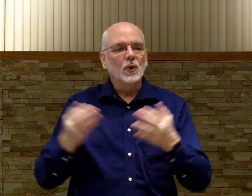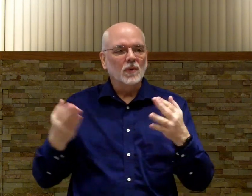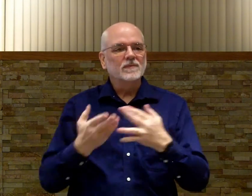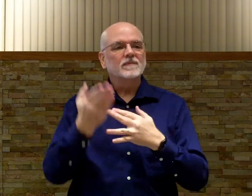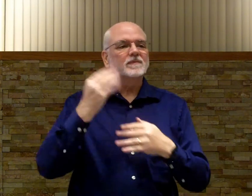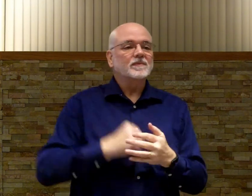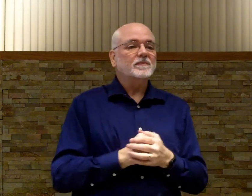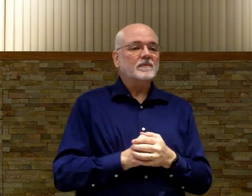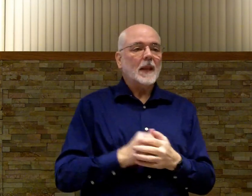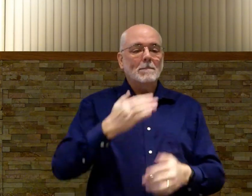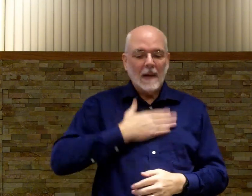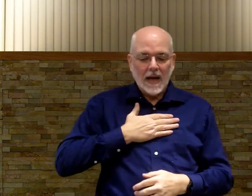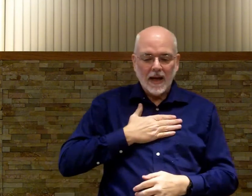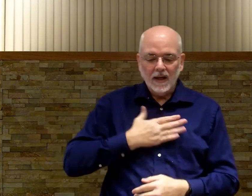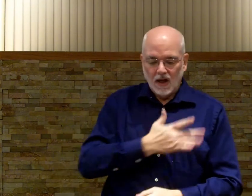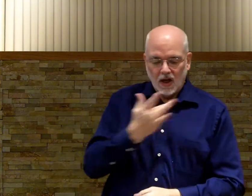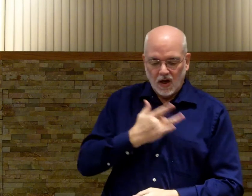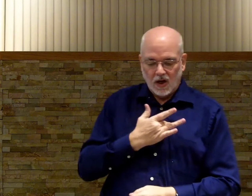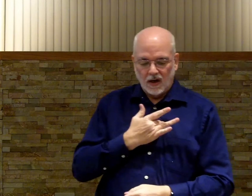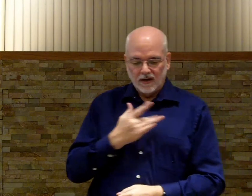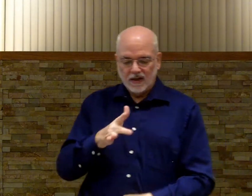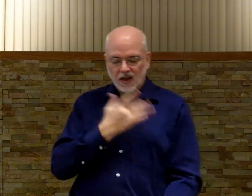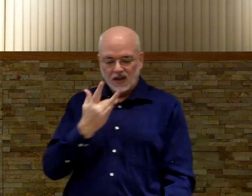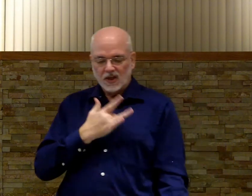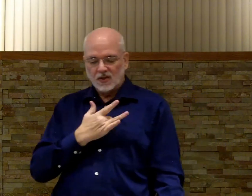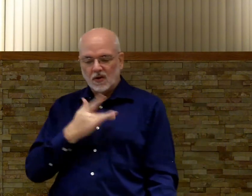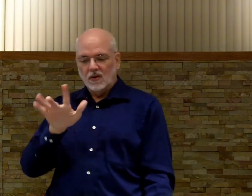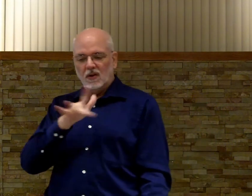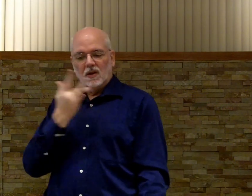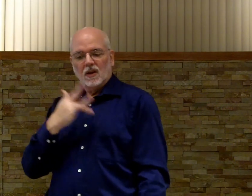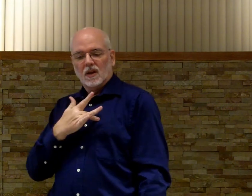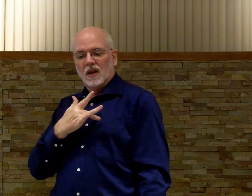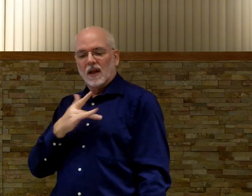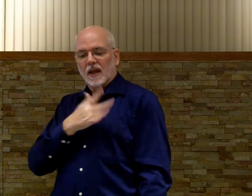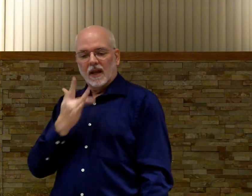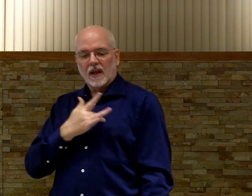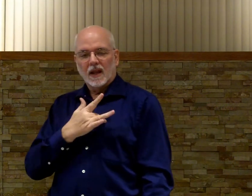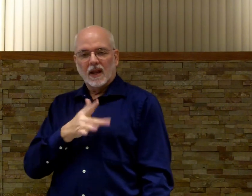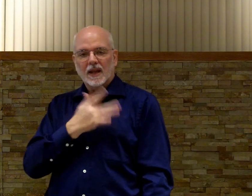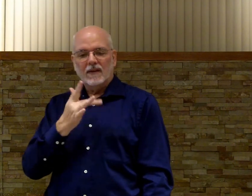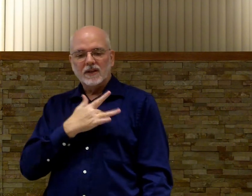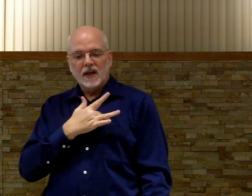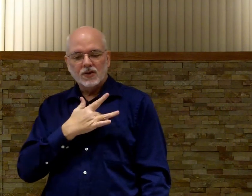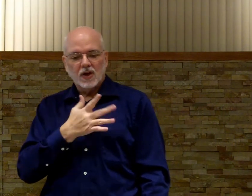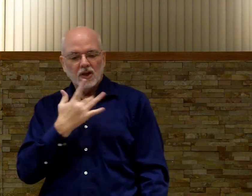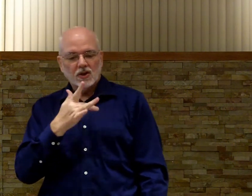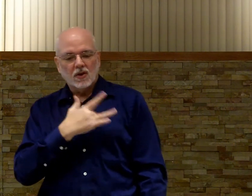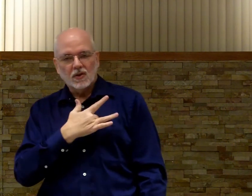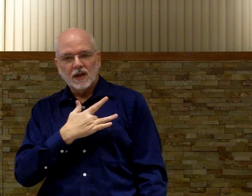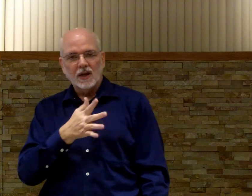my heart. It's a circle. It's Kind of touch. Circle, touch.